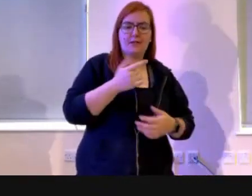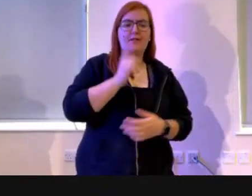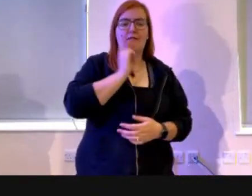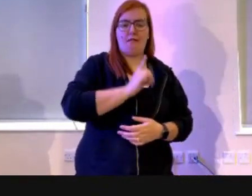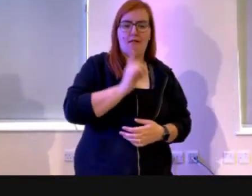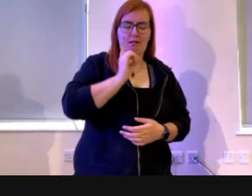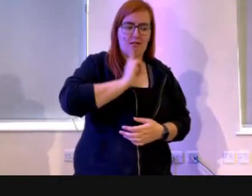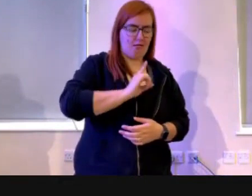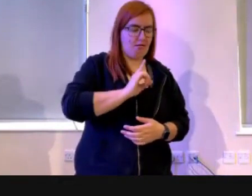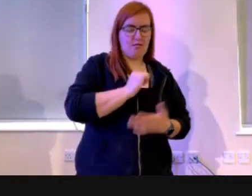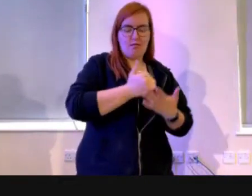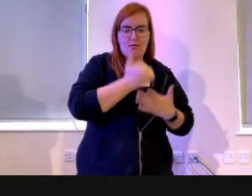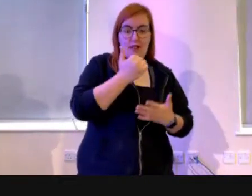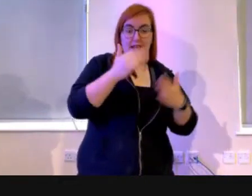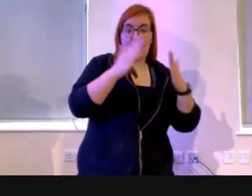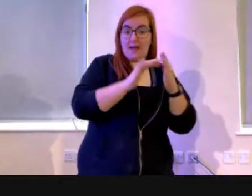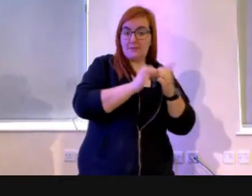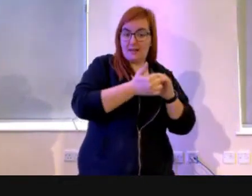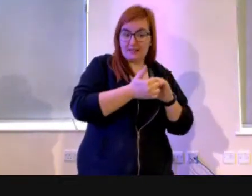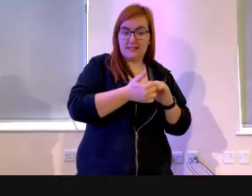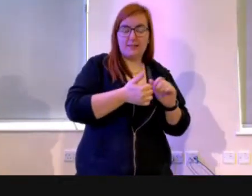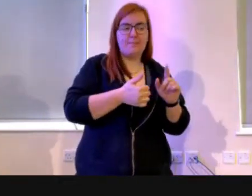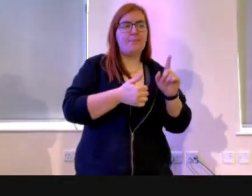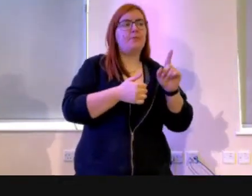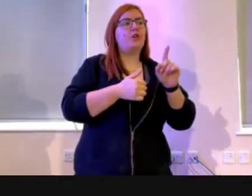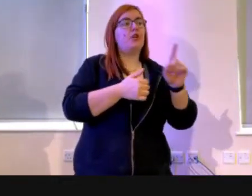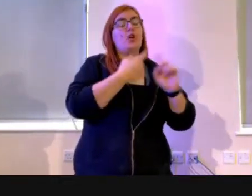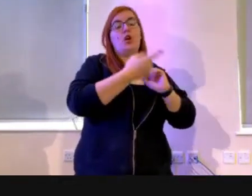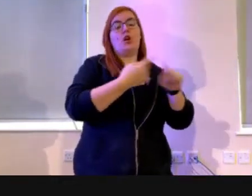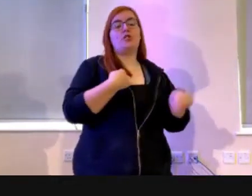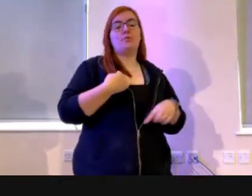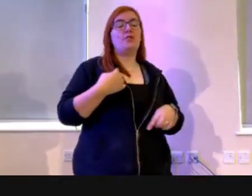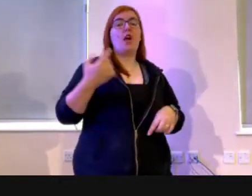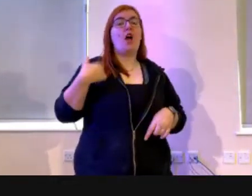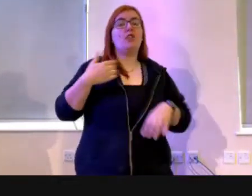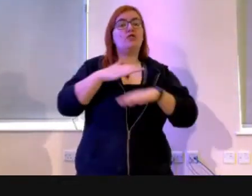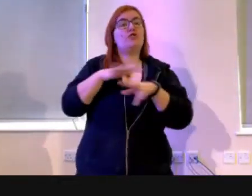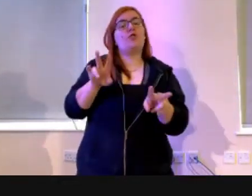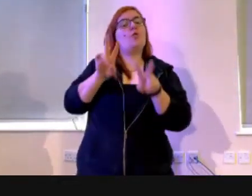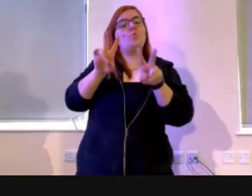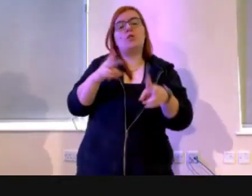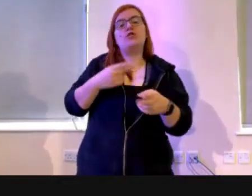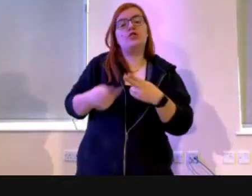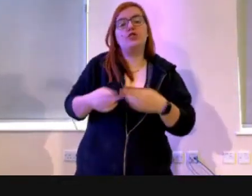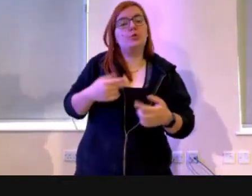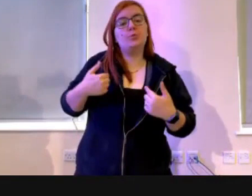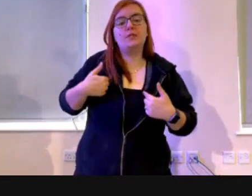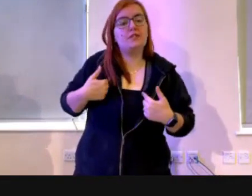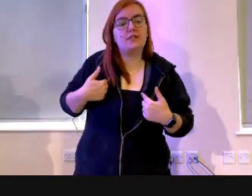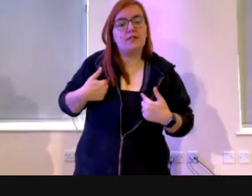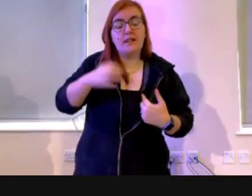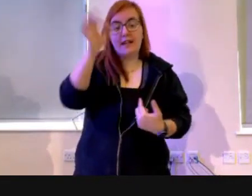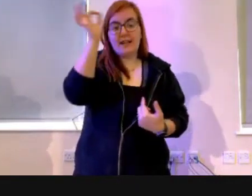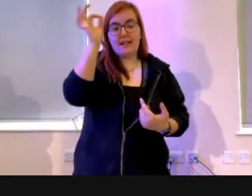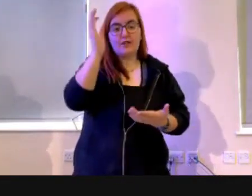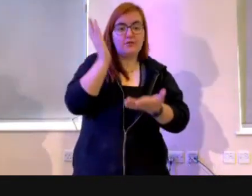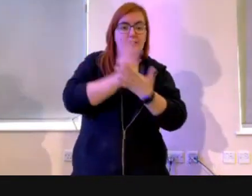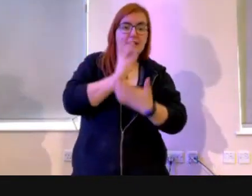was one of my housemates. And her answer to this was, I just won't watch the news. Ignorance is bliss. As long as I don't